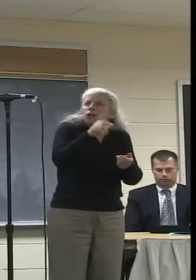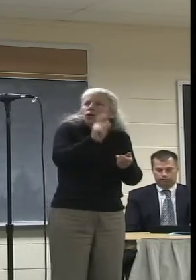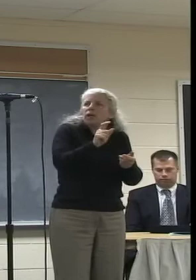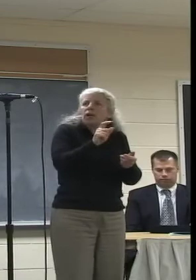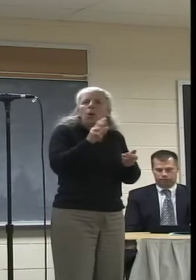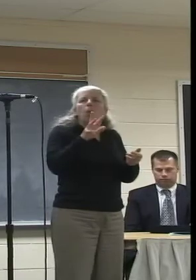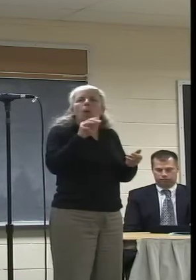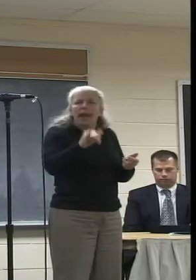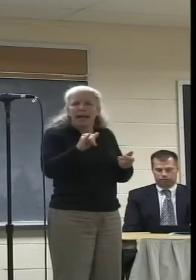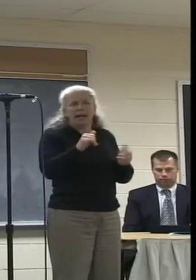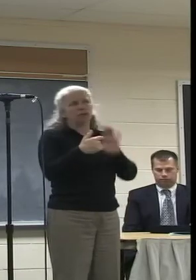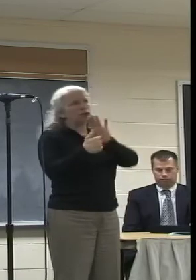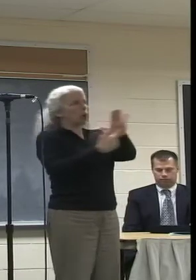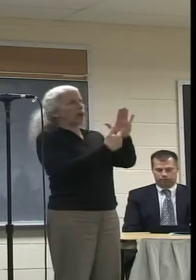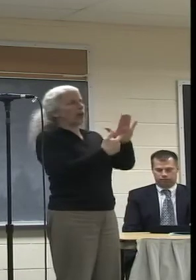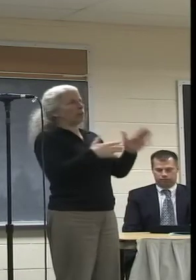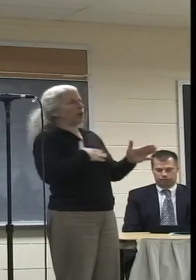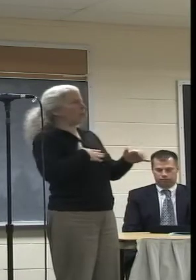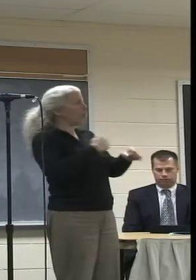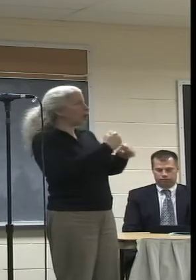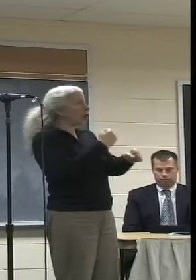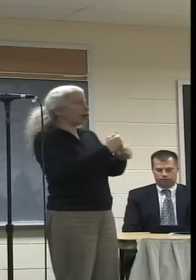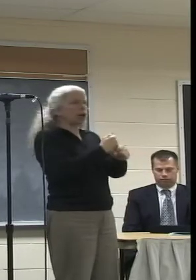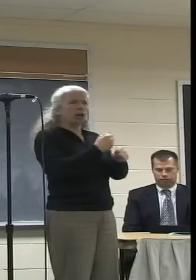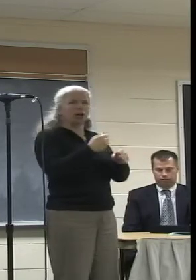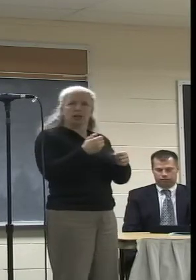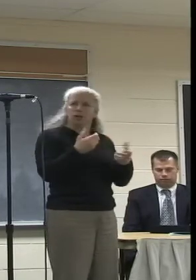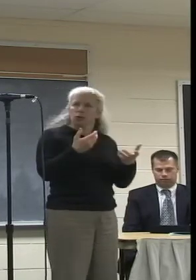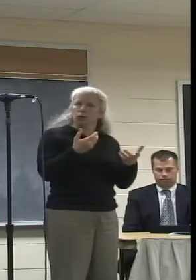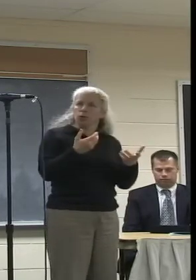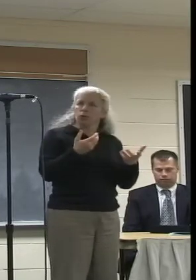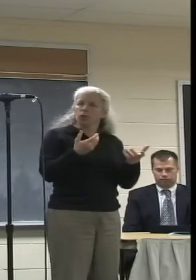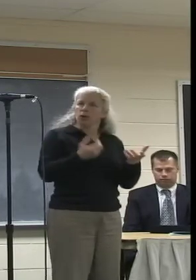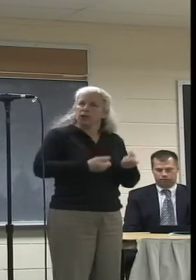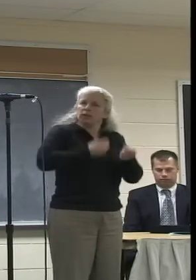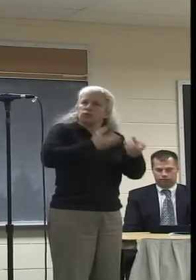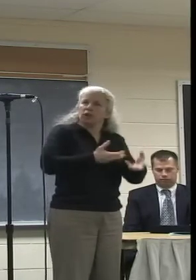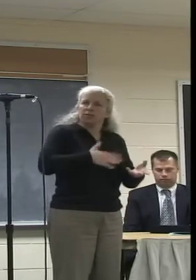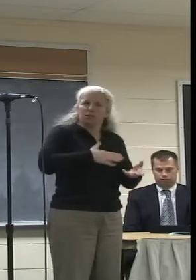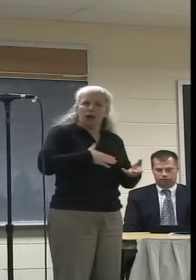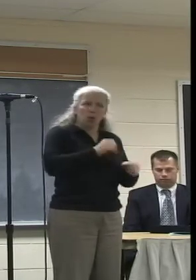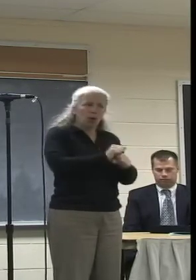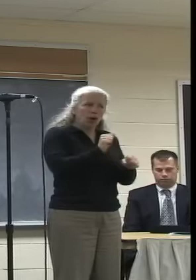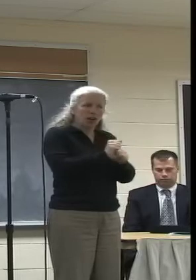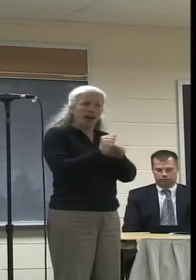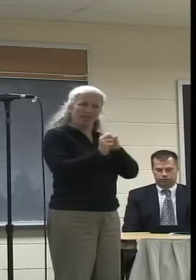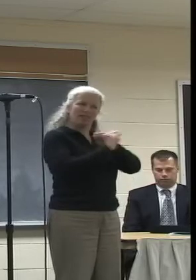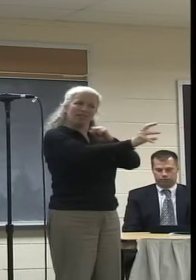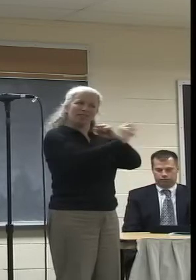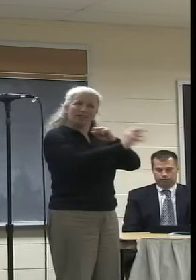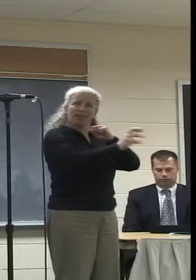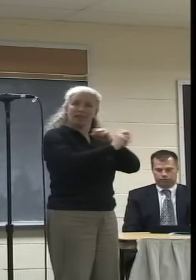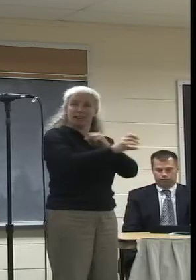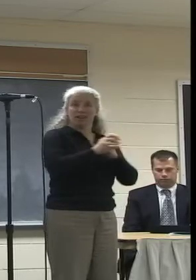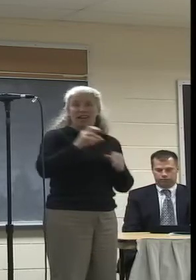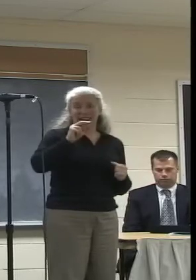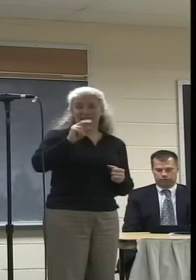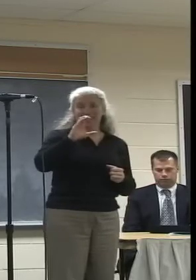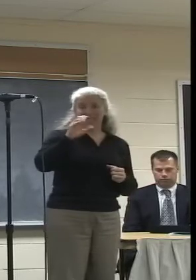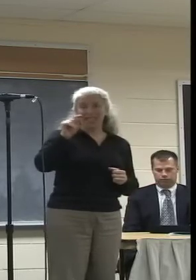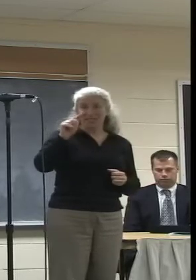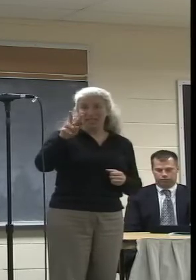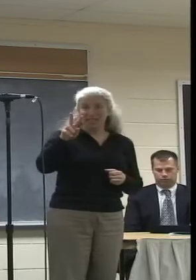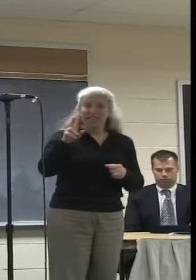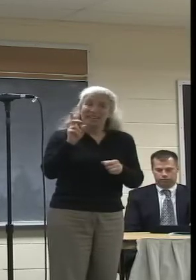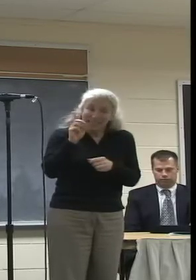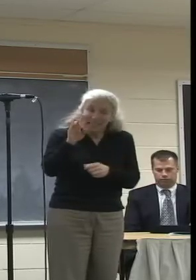make yourself known. You need to be able to present your art. NCTV helped directly with that for HVGO. We